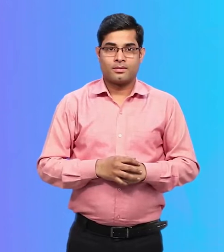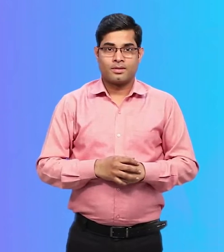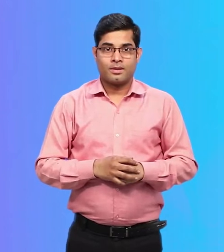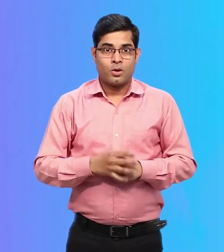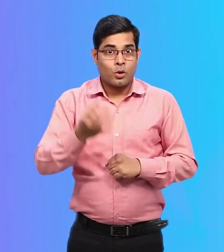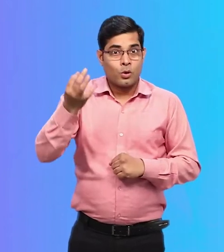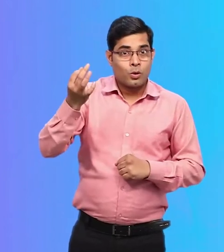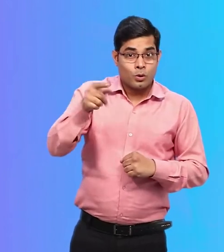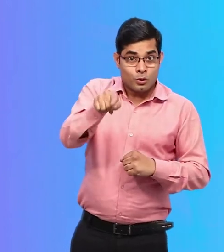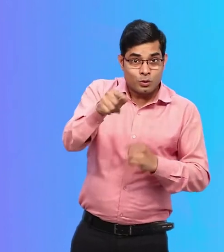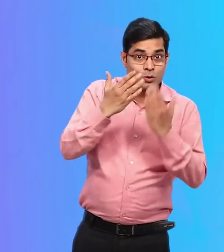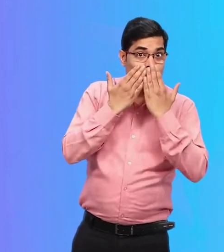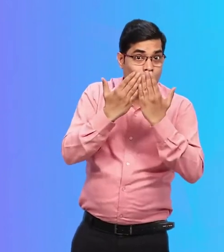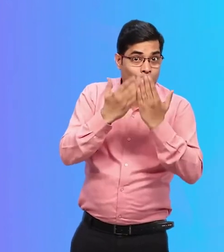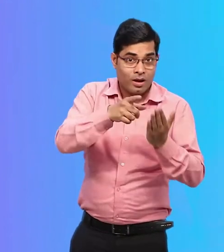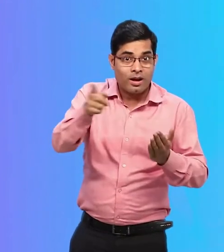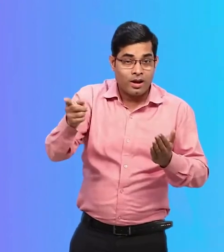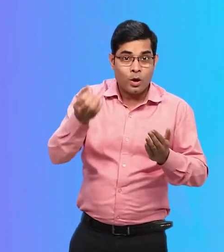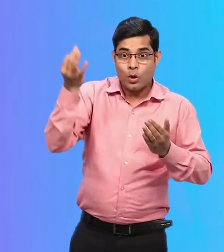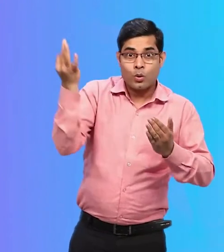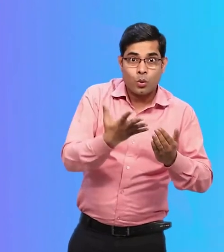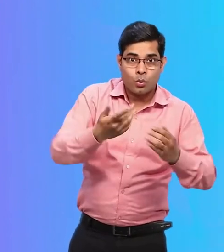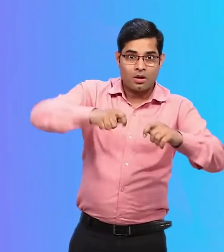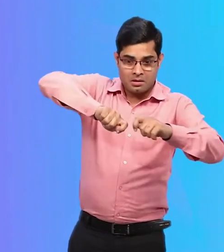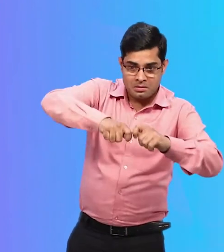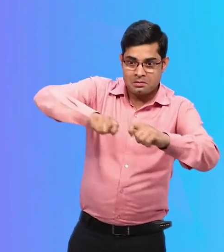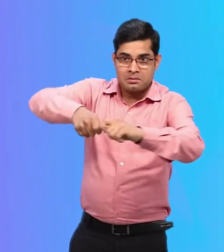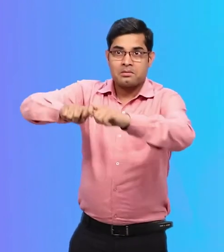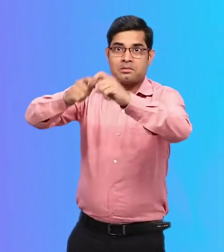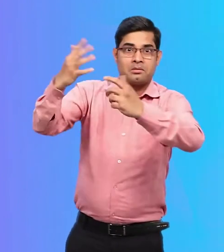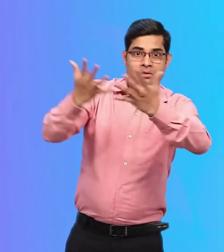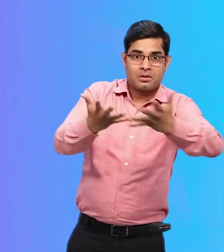The children are amazed with the new installations around the school